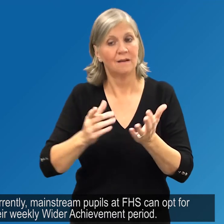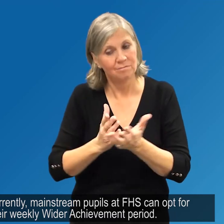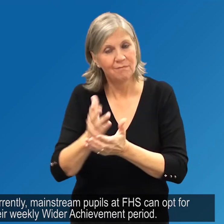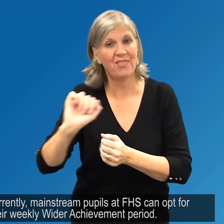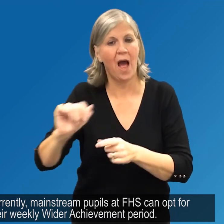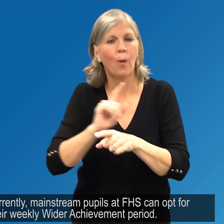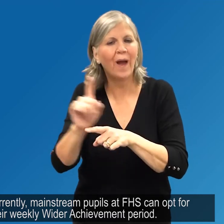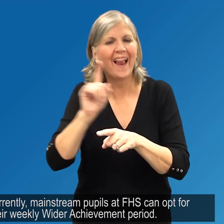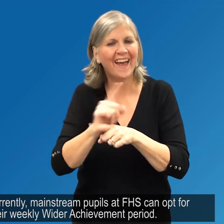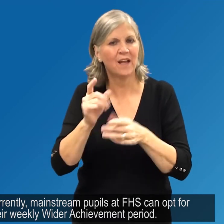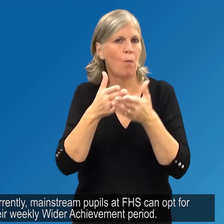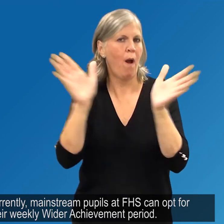period.